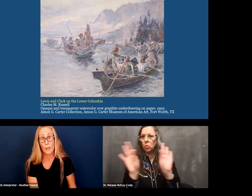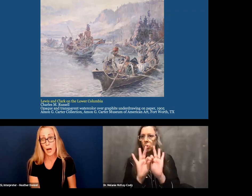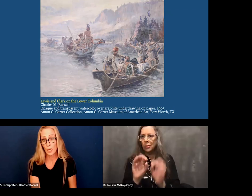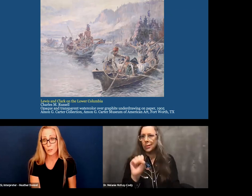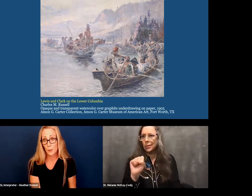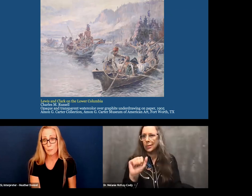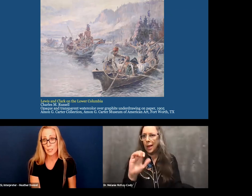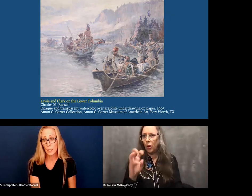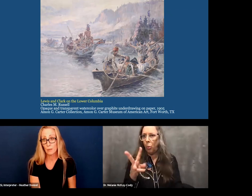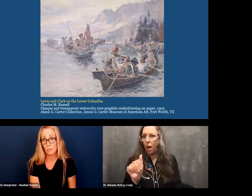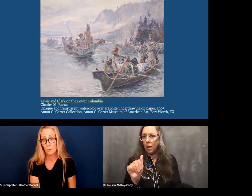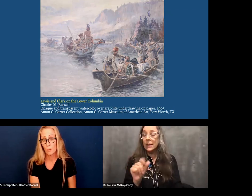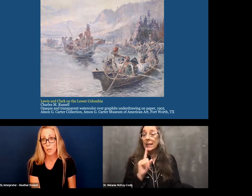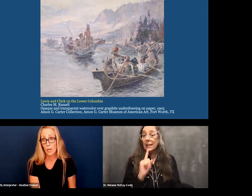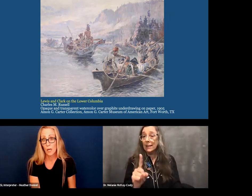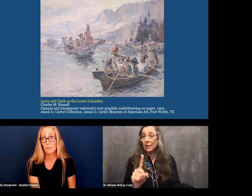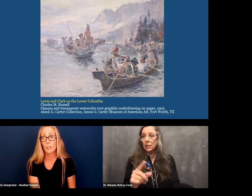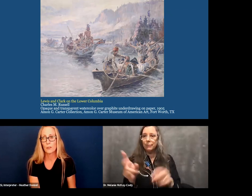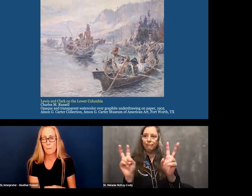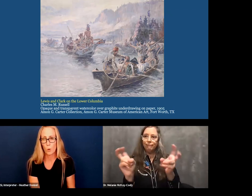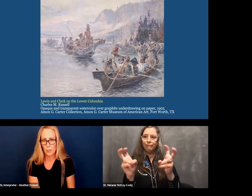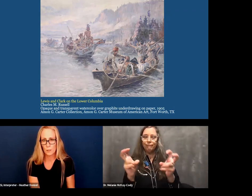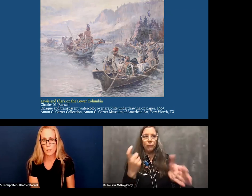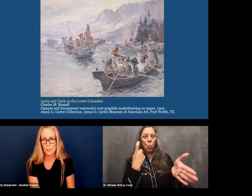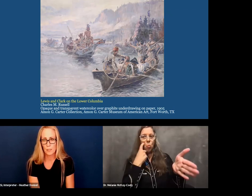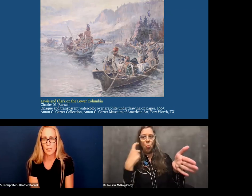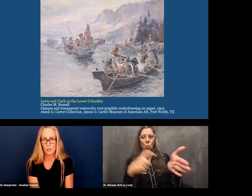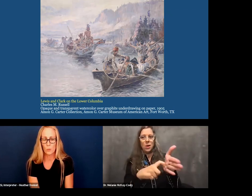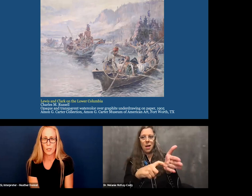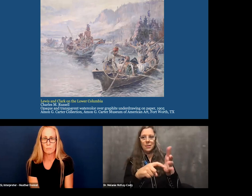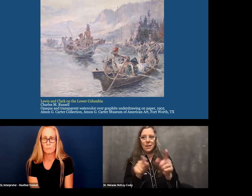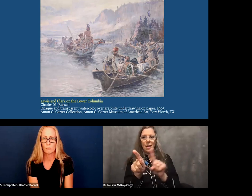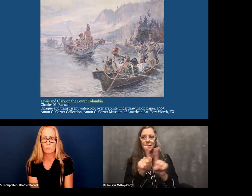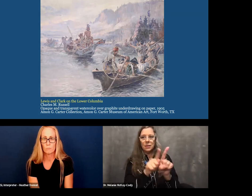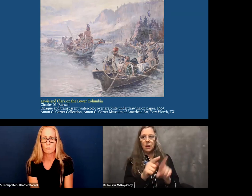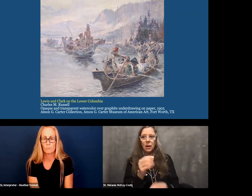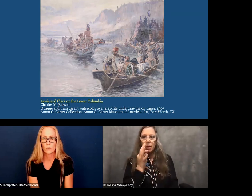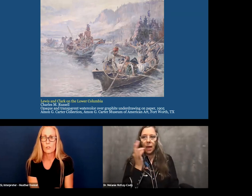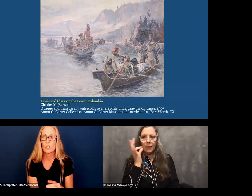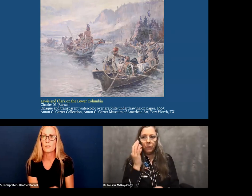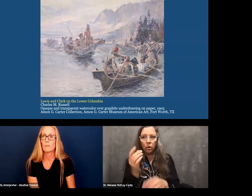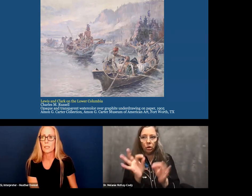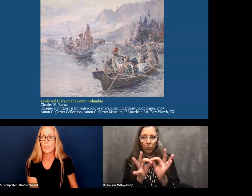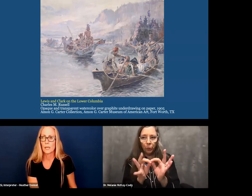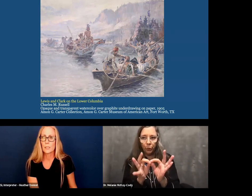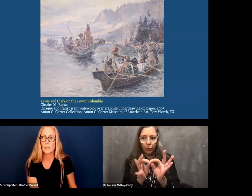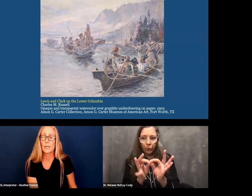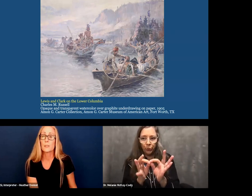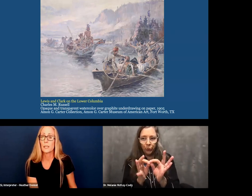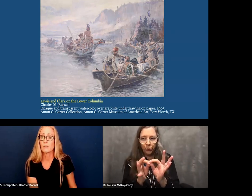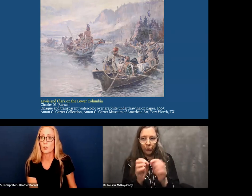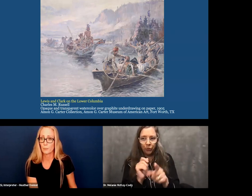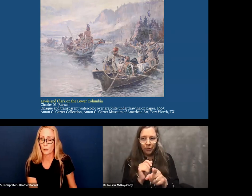When I look at this painting, I feel that the importance is on Sacagawea. She's being recognized